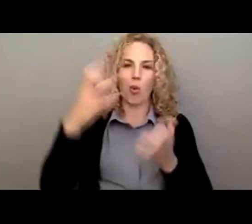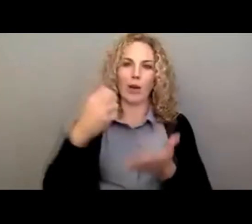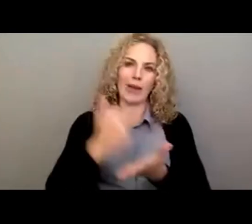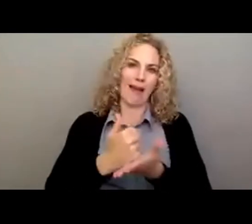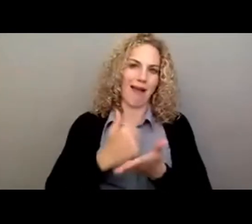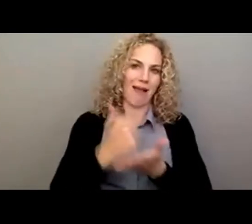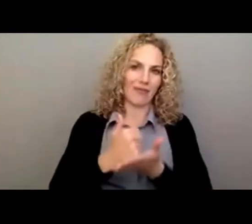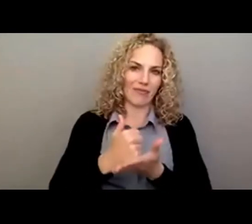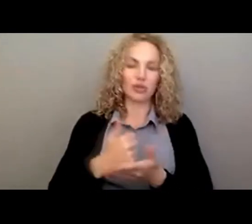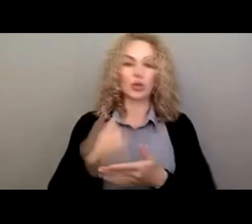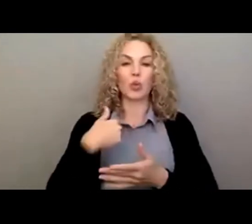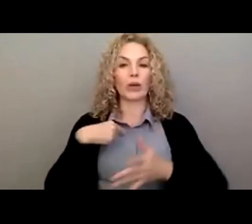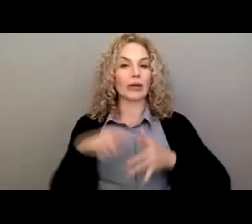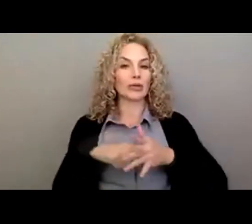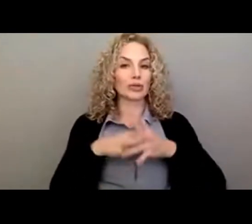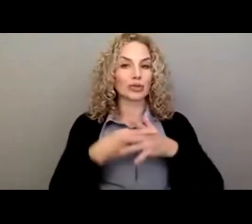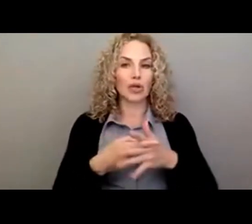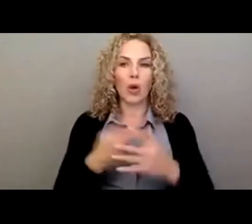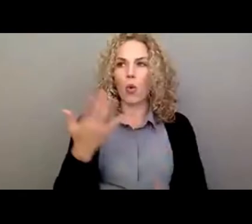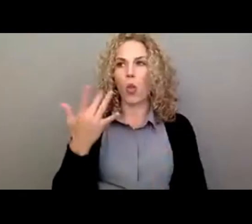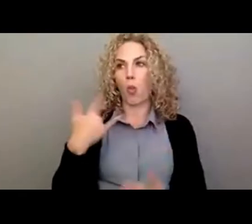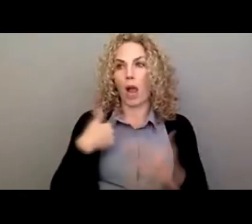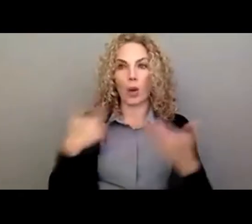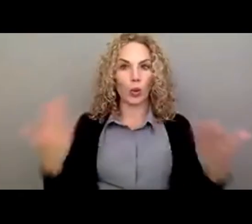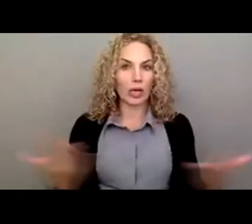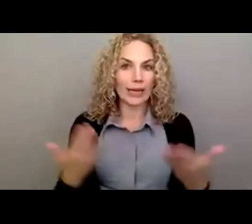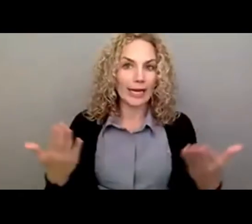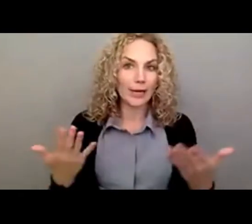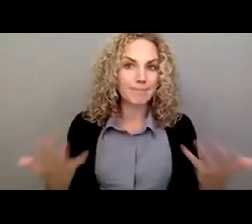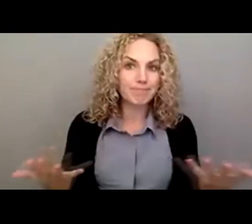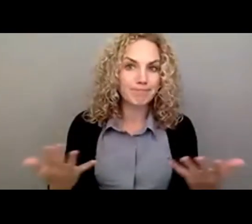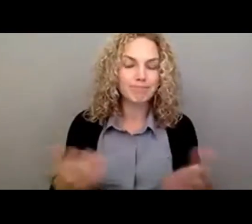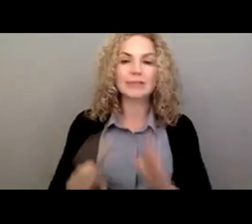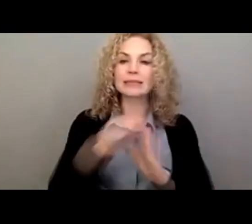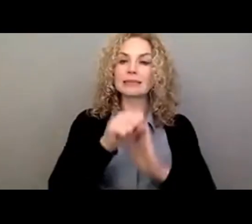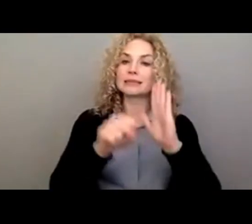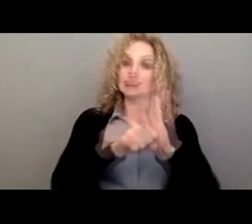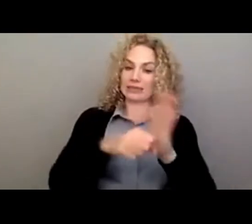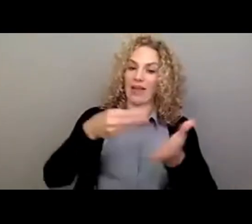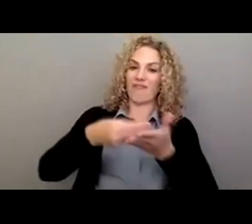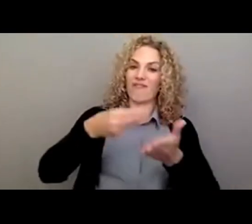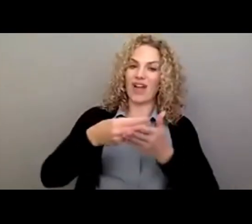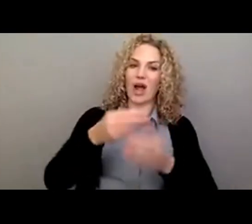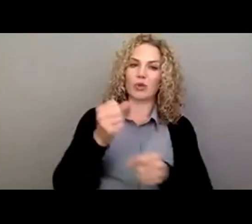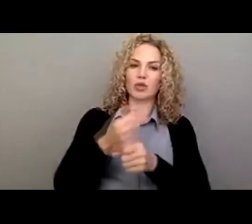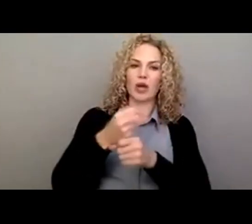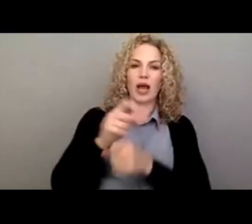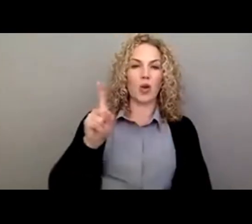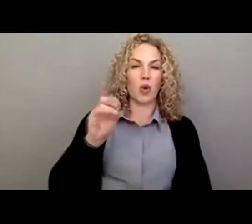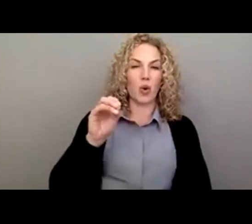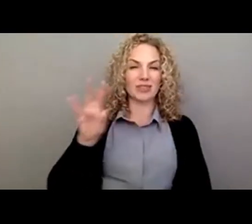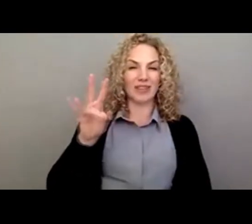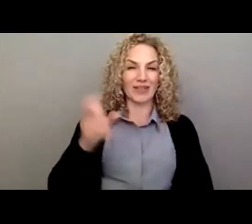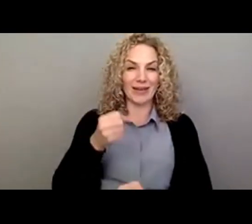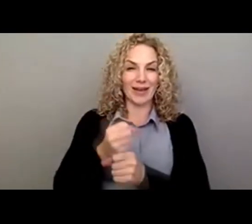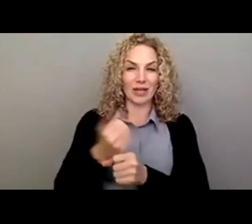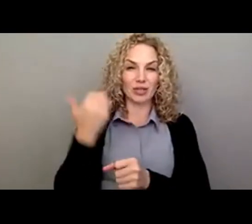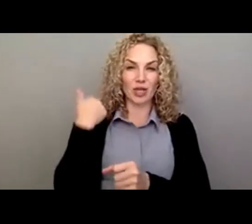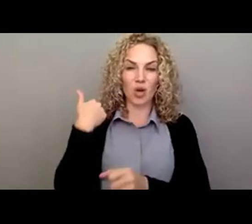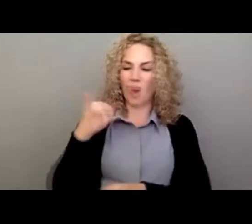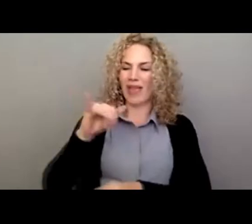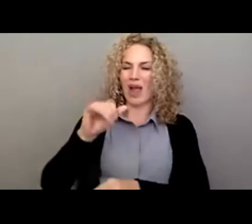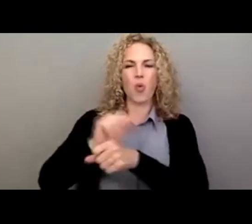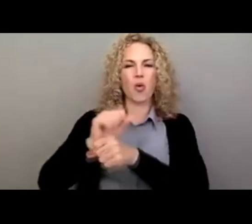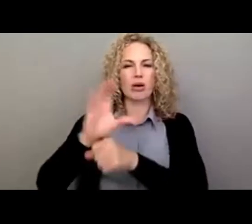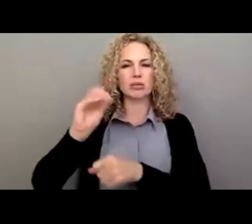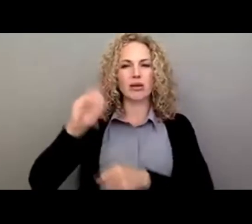we start with why we're here. And the state fund was created 107 years ago, when the workers' compensation